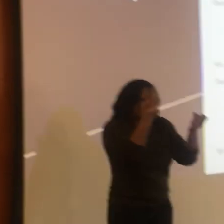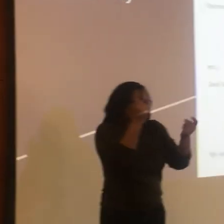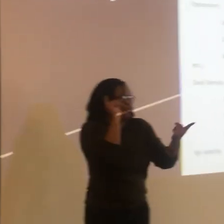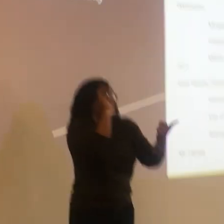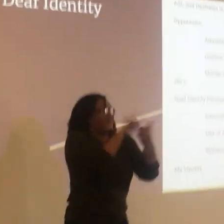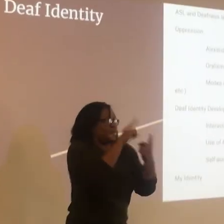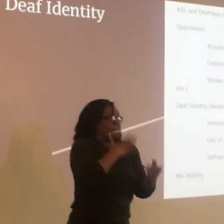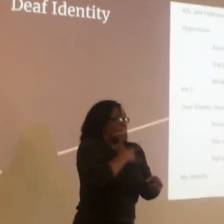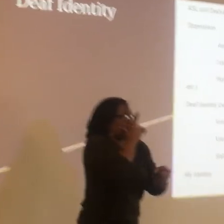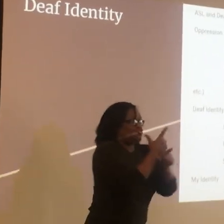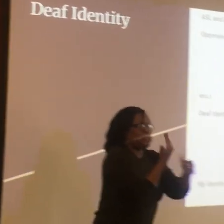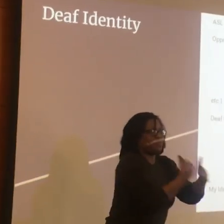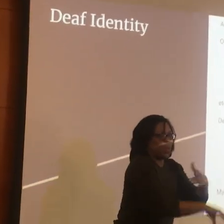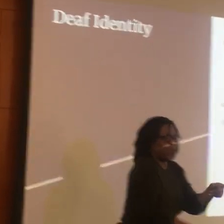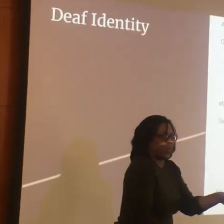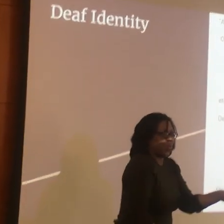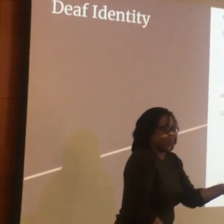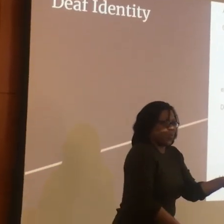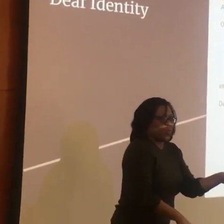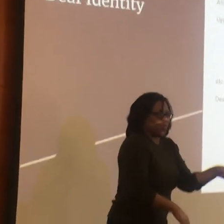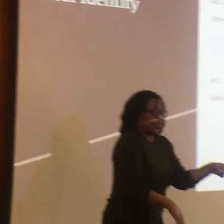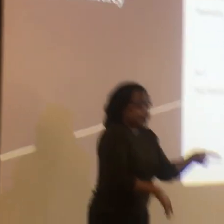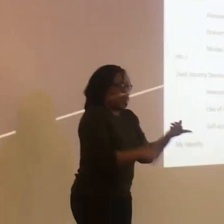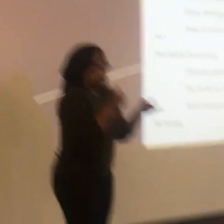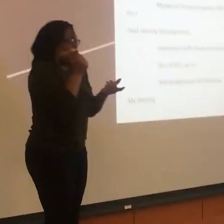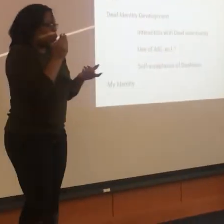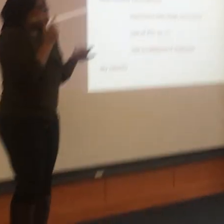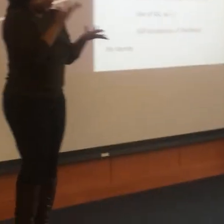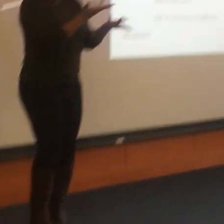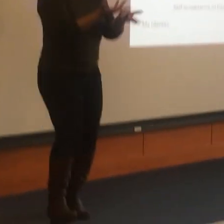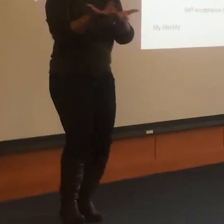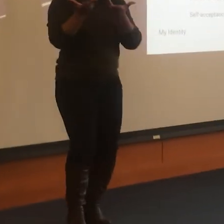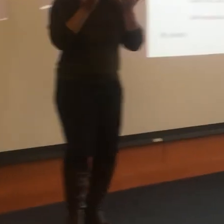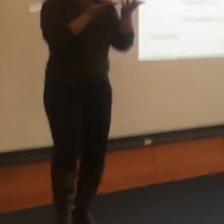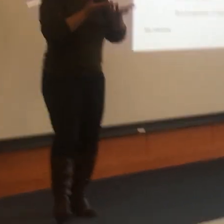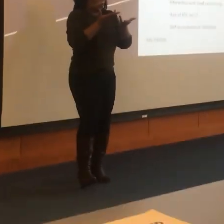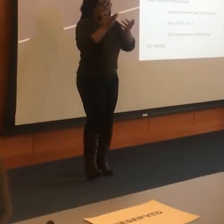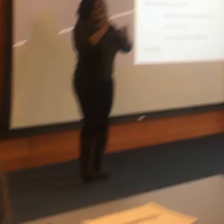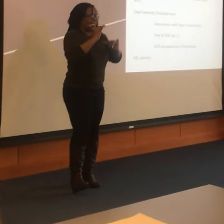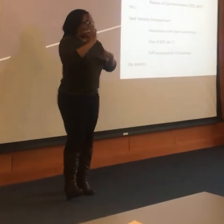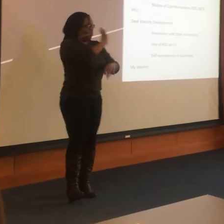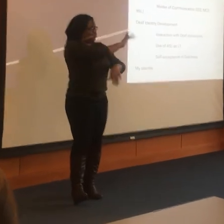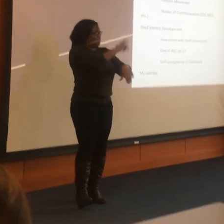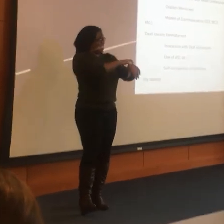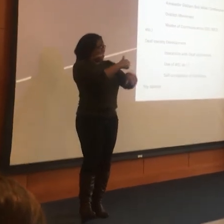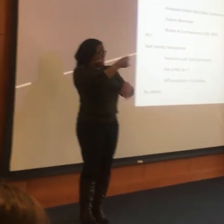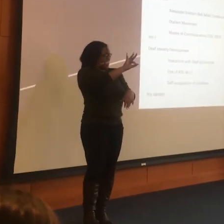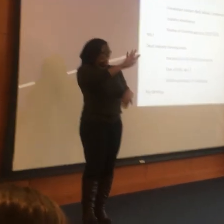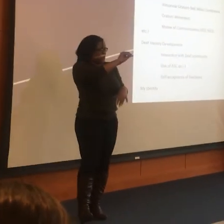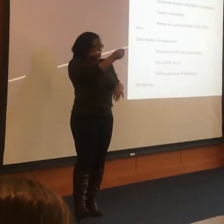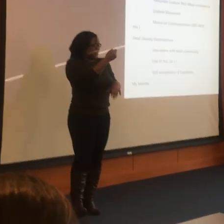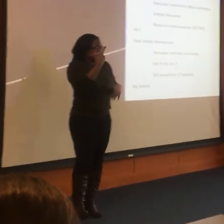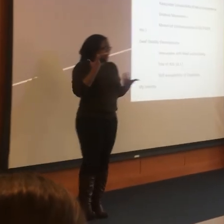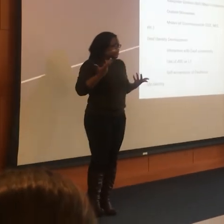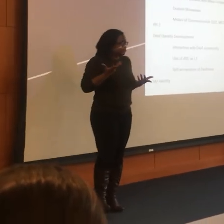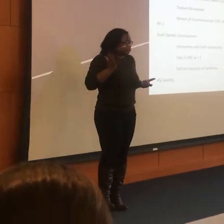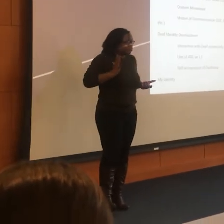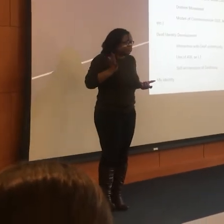didn't really learn sign until my sister was born. She relied on lip-reading and speech. And that was in the